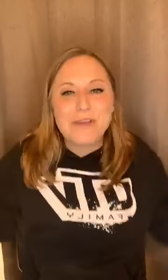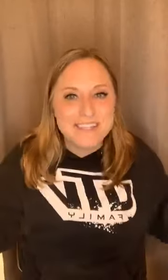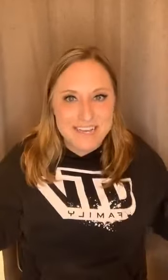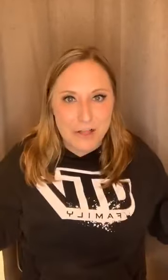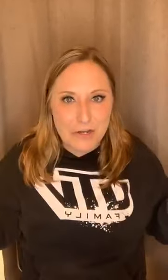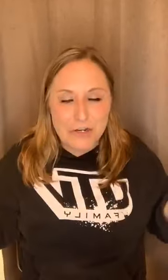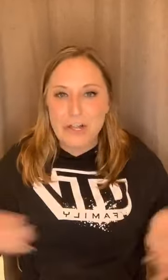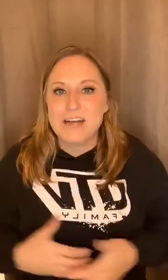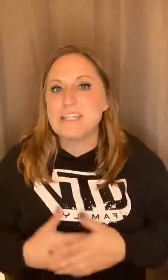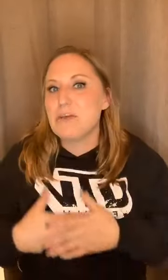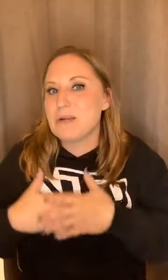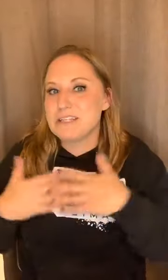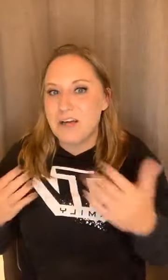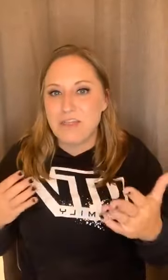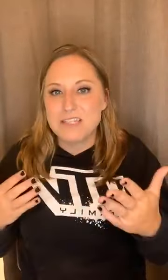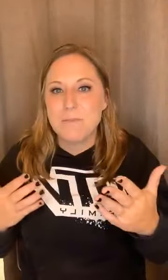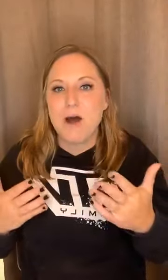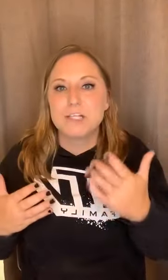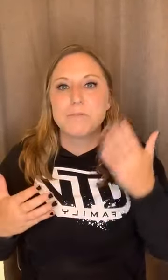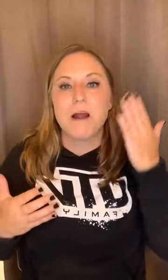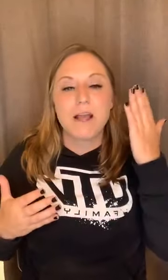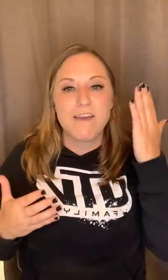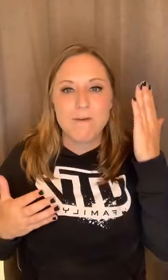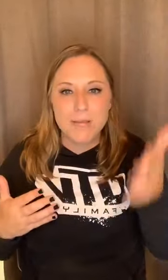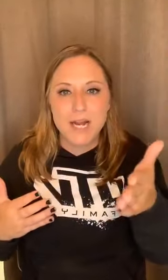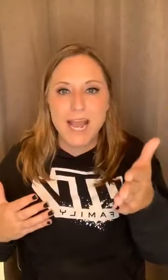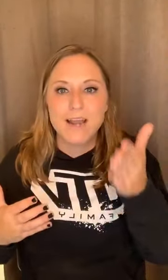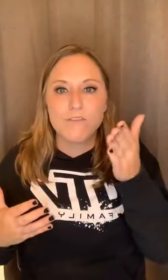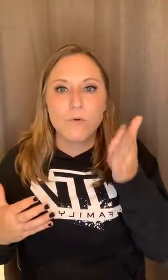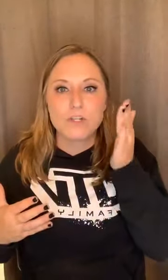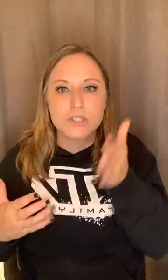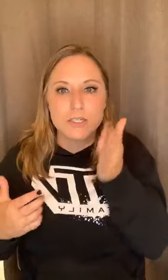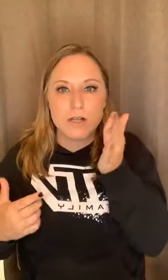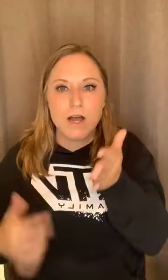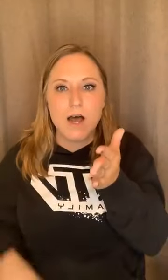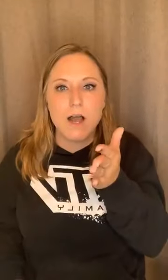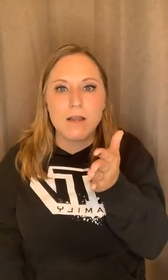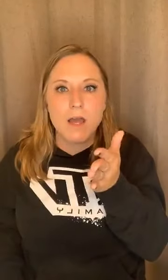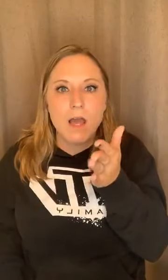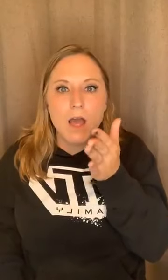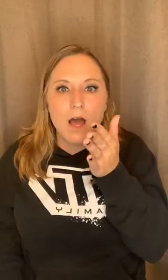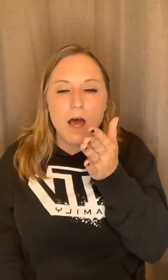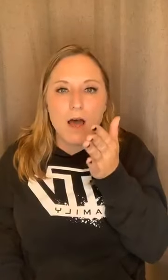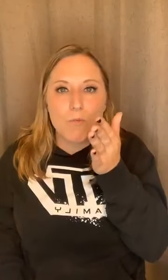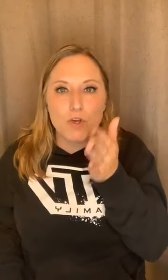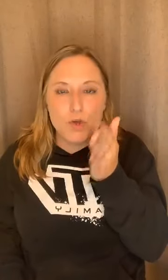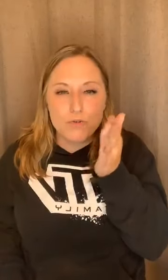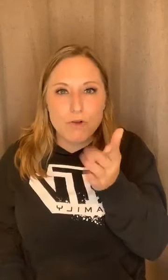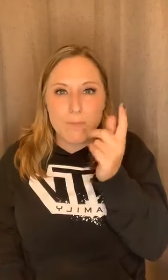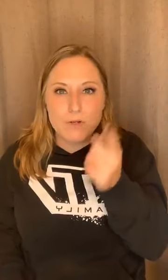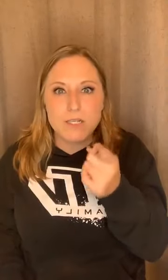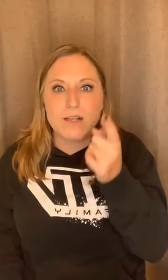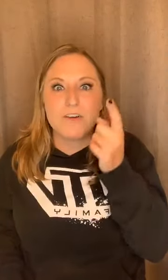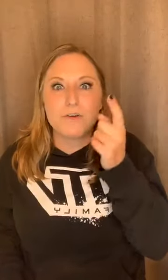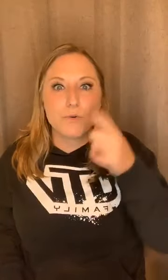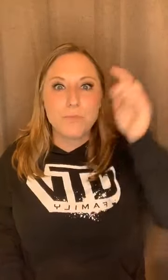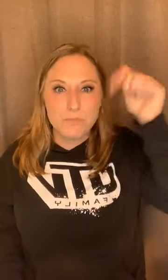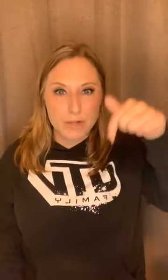can declutter your closet. You can sell things on Poshmark. If Marianne, if you are still on, um, will you drop your declutter group below?